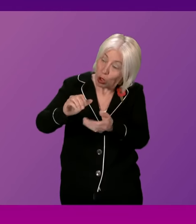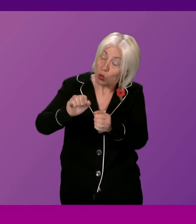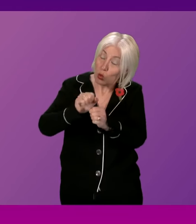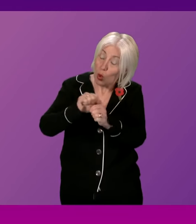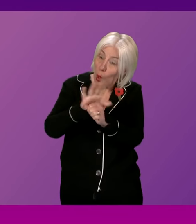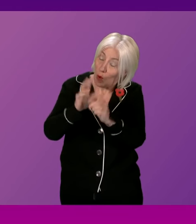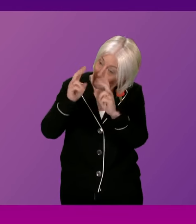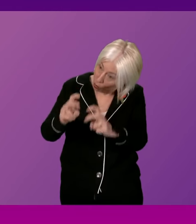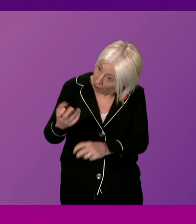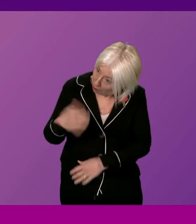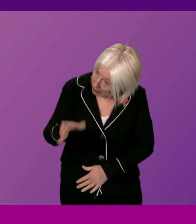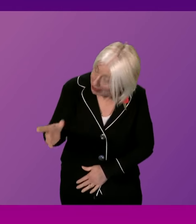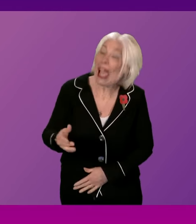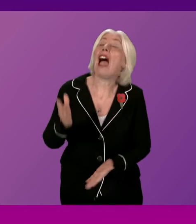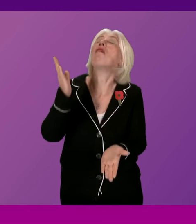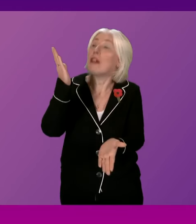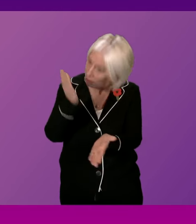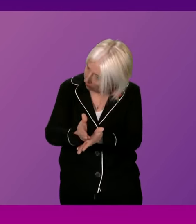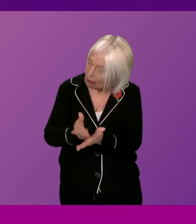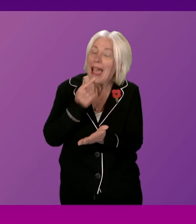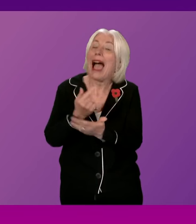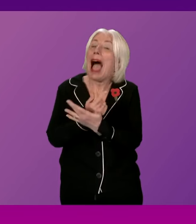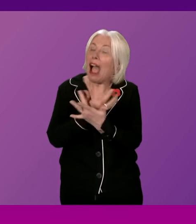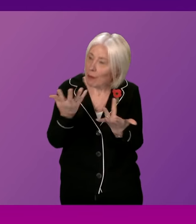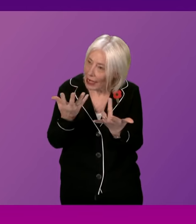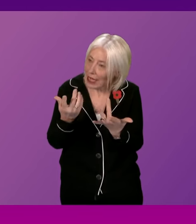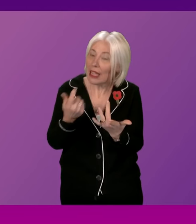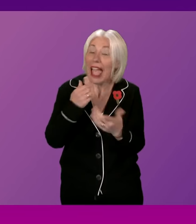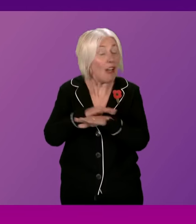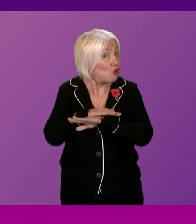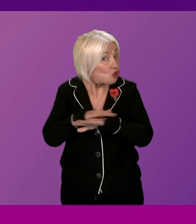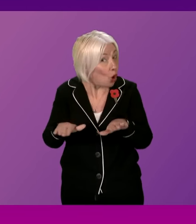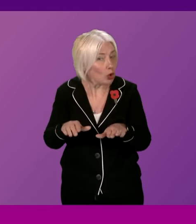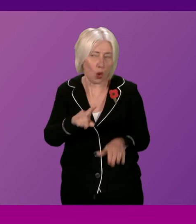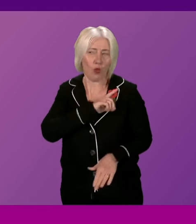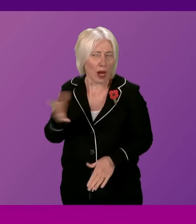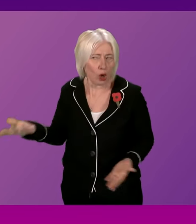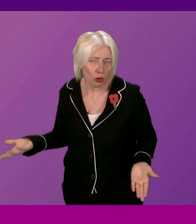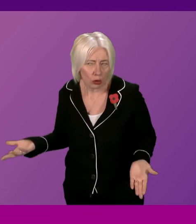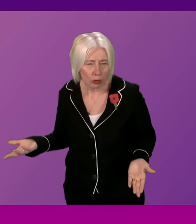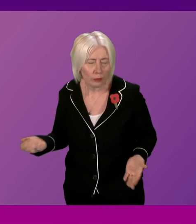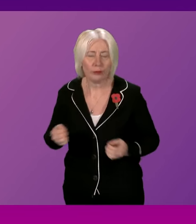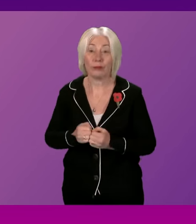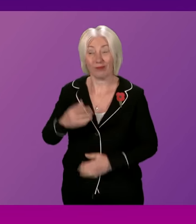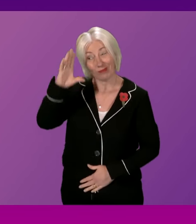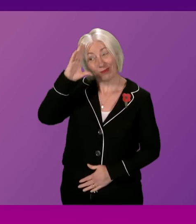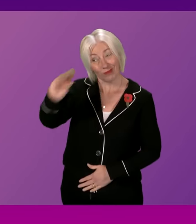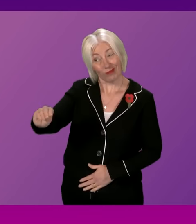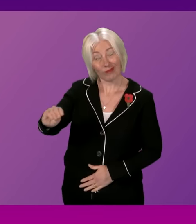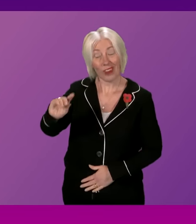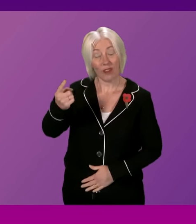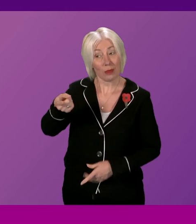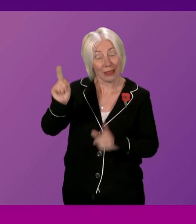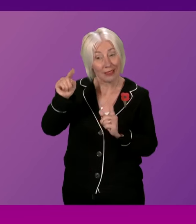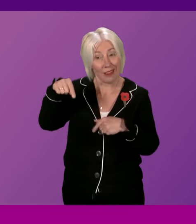If so, how many? And if not, why not? Predating Officer, can I remind the First Minister again,